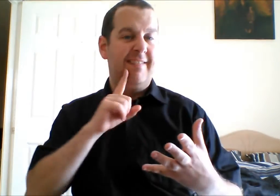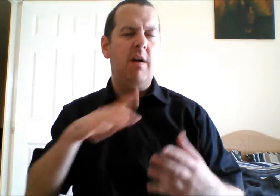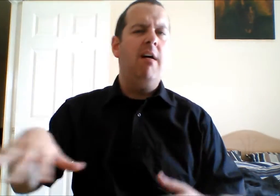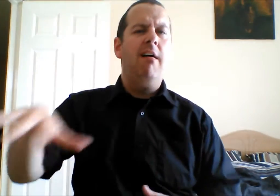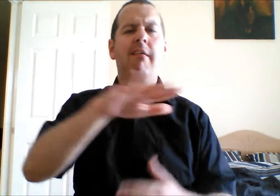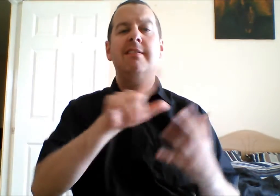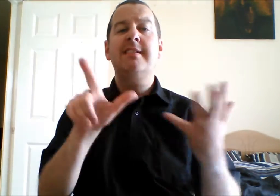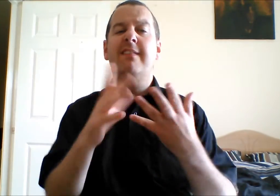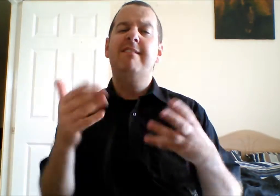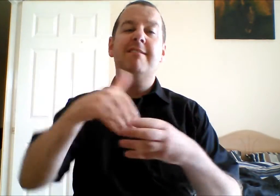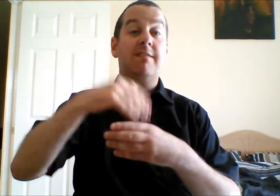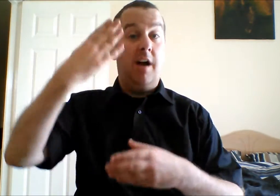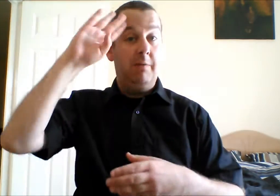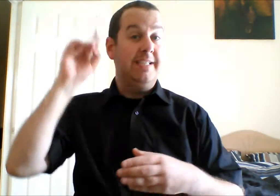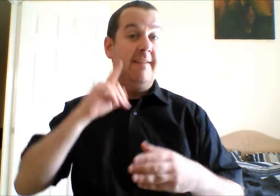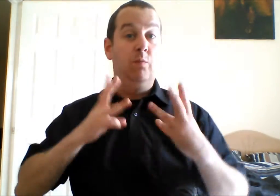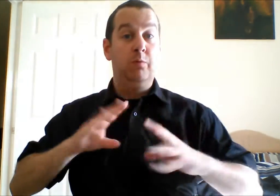Ladies, you're very, very welcome. Thank you for joining us.